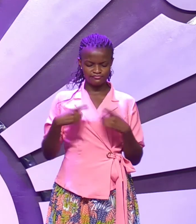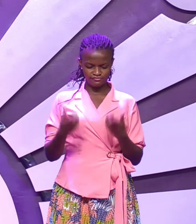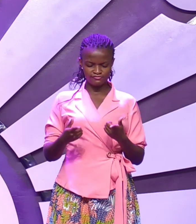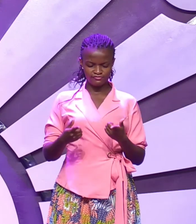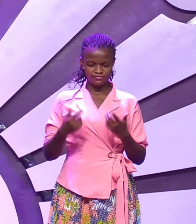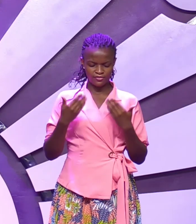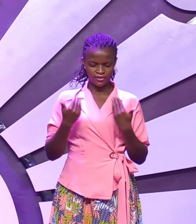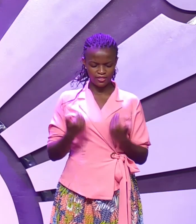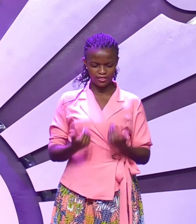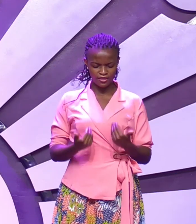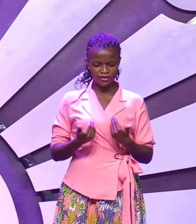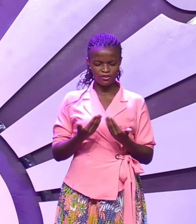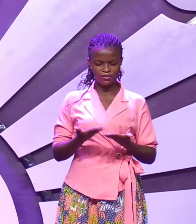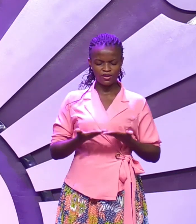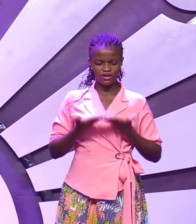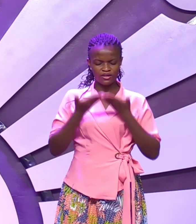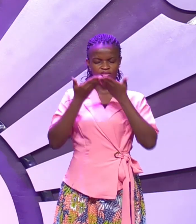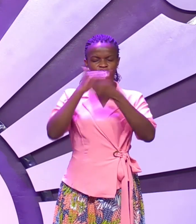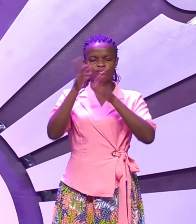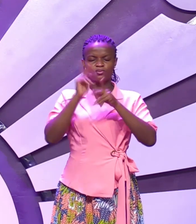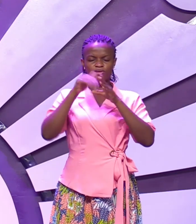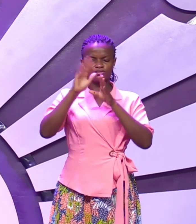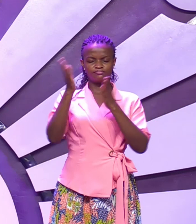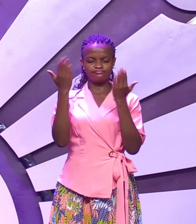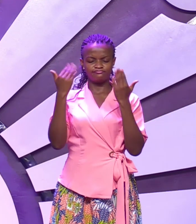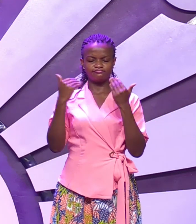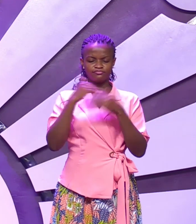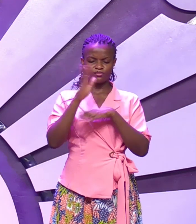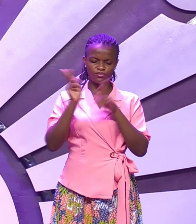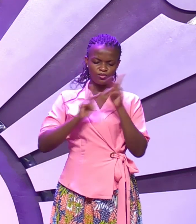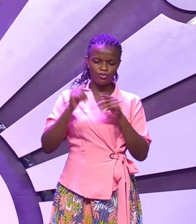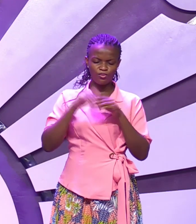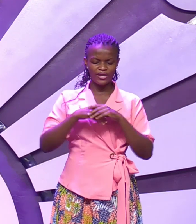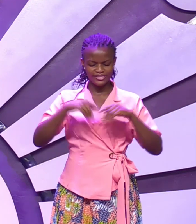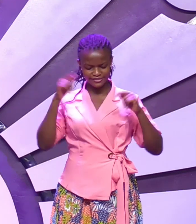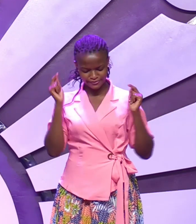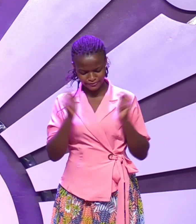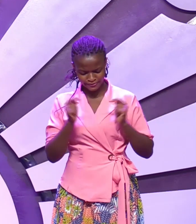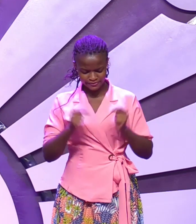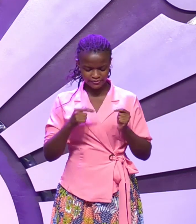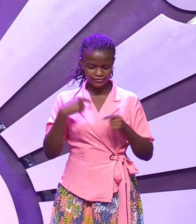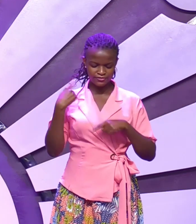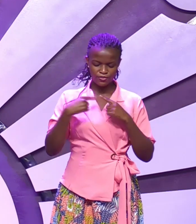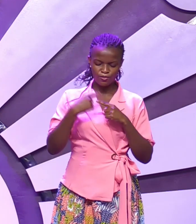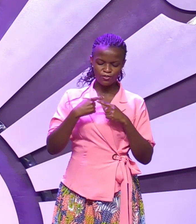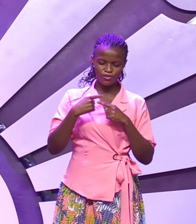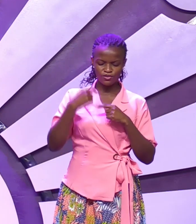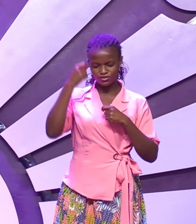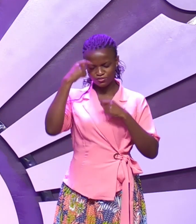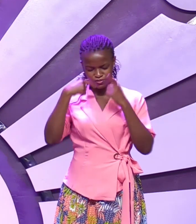I commit your people into your hands those who are hurting those who are grieving